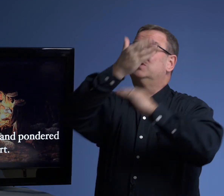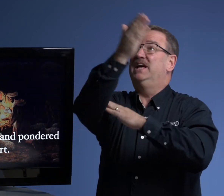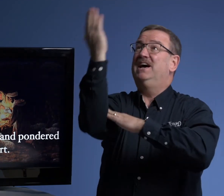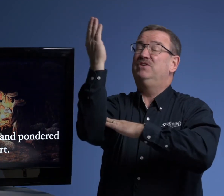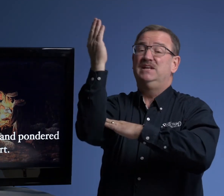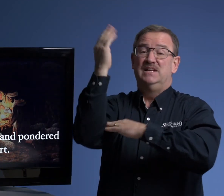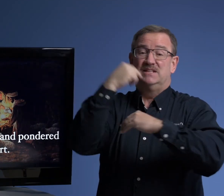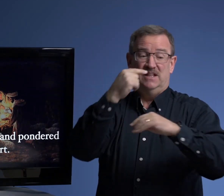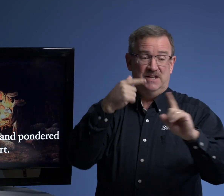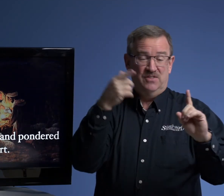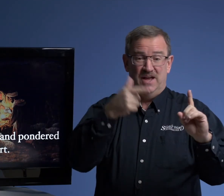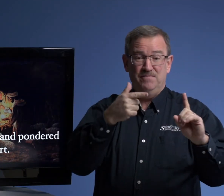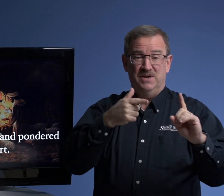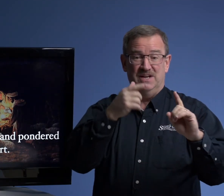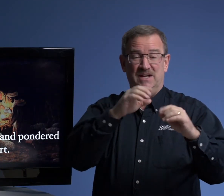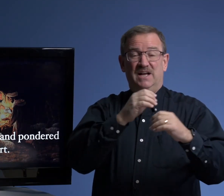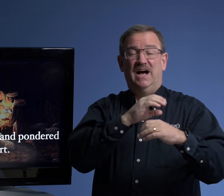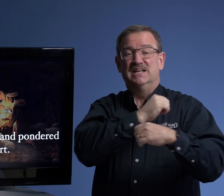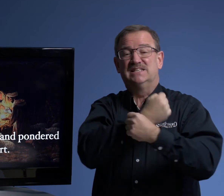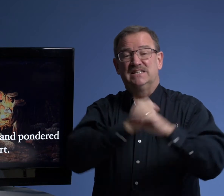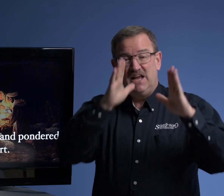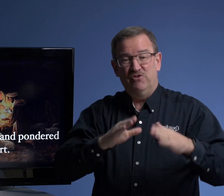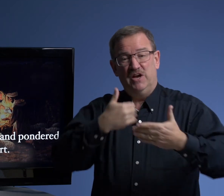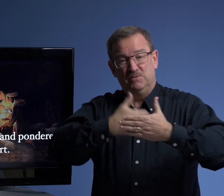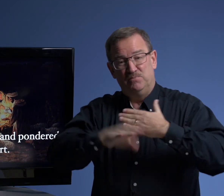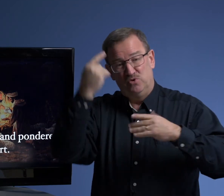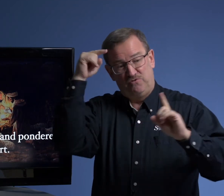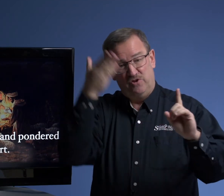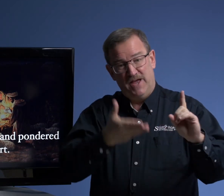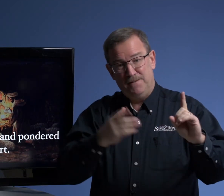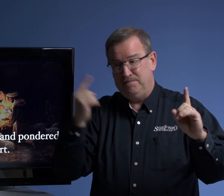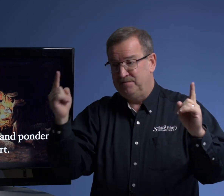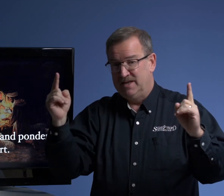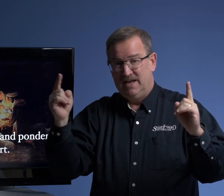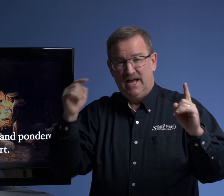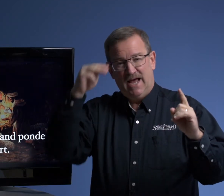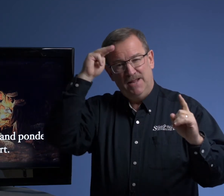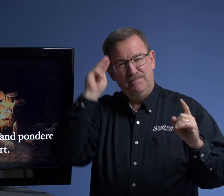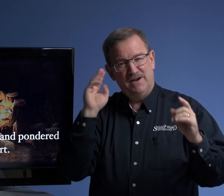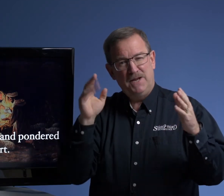in heaven, telling them that a savior had been born for them. And Mary